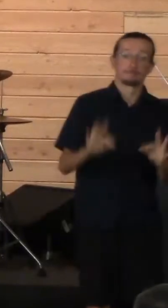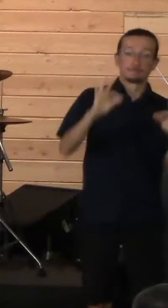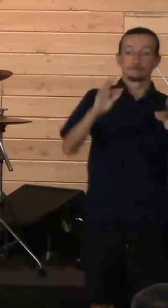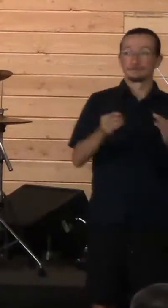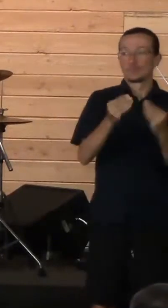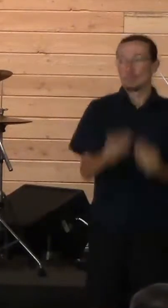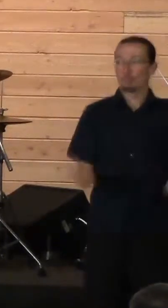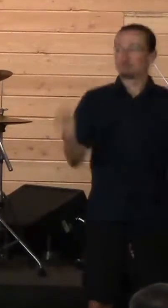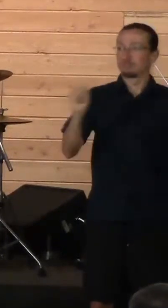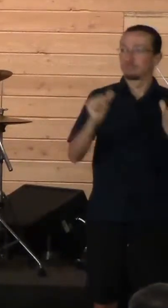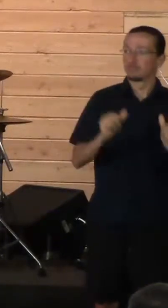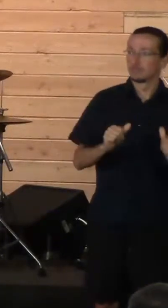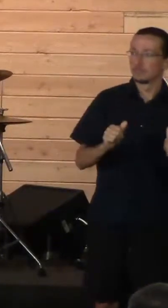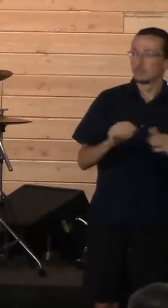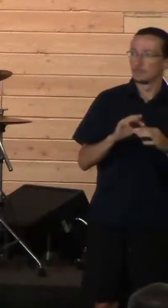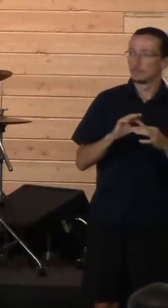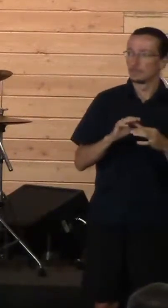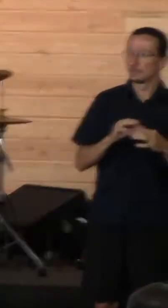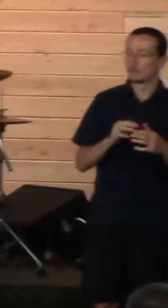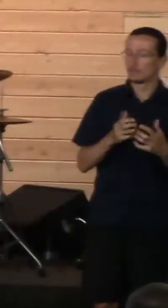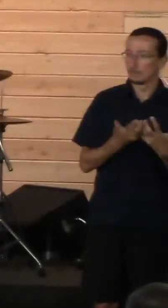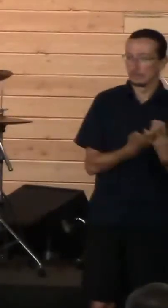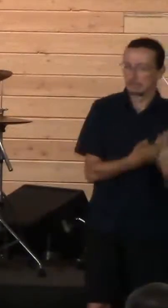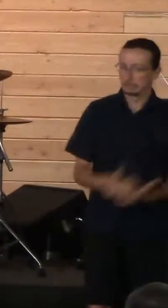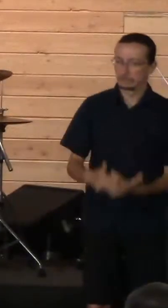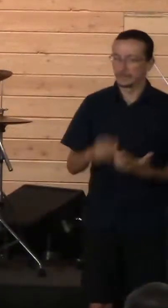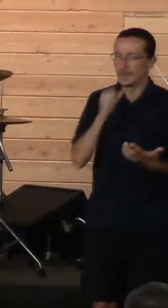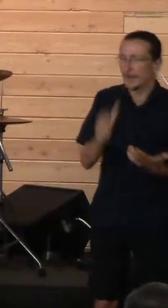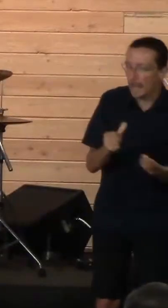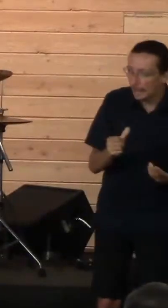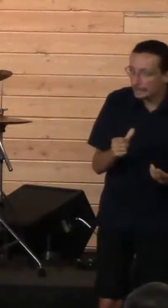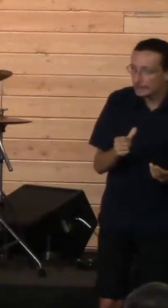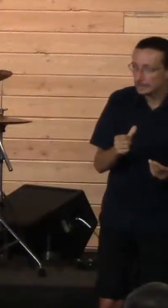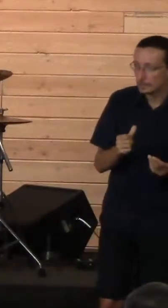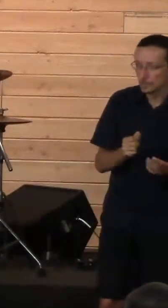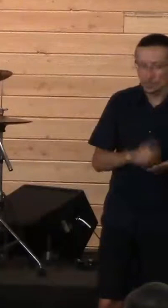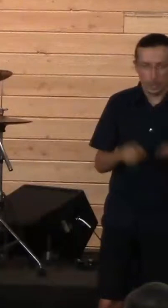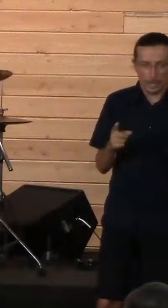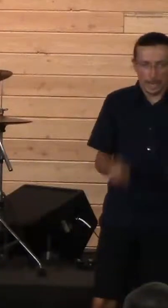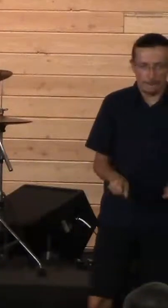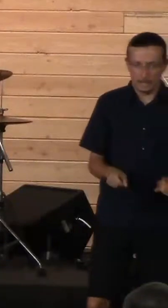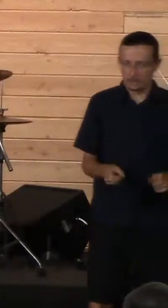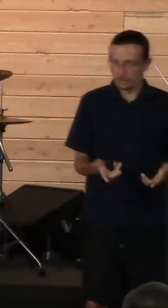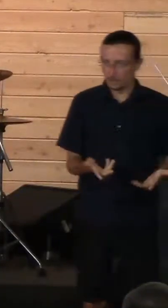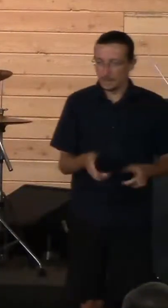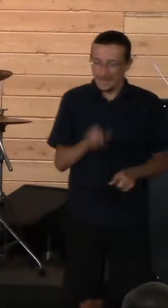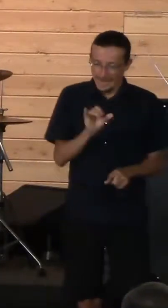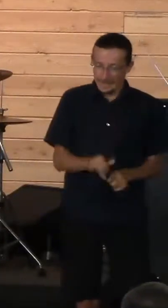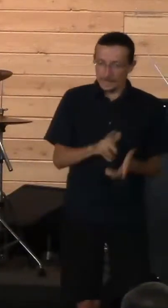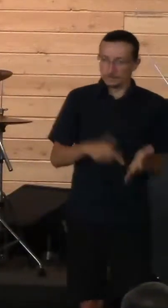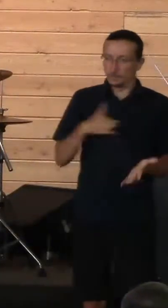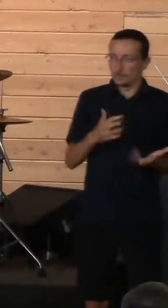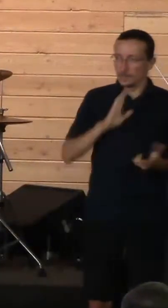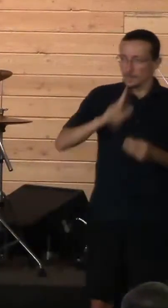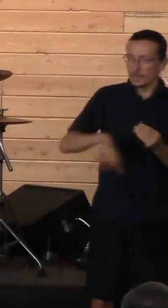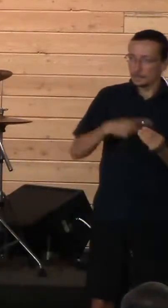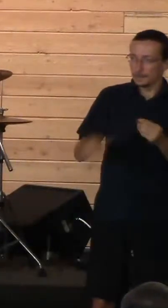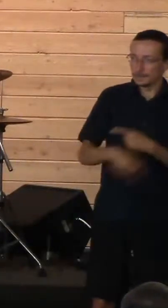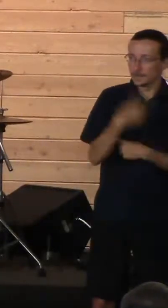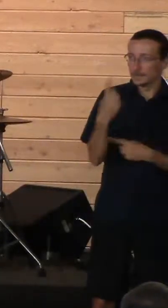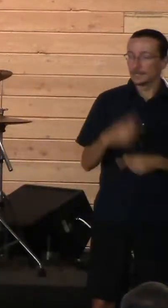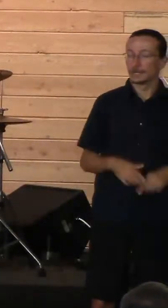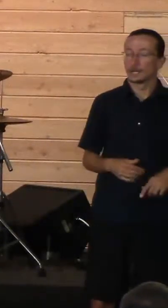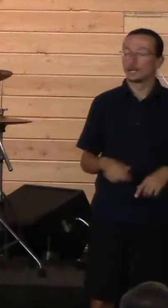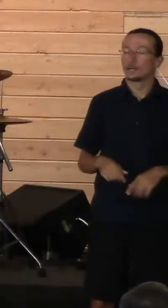reconciliation, and that's what we want to talk about today. I was pouring into the life of